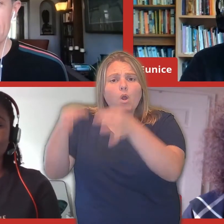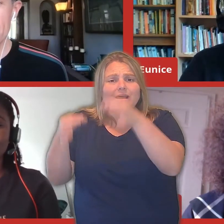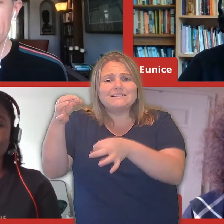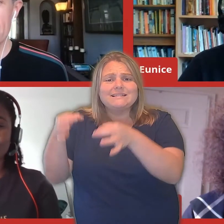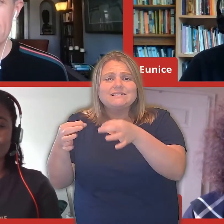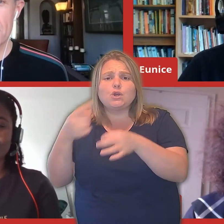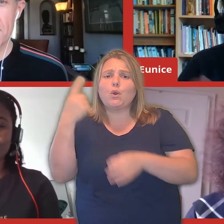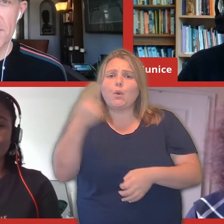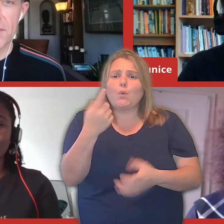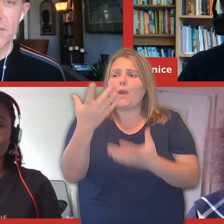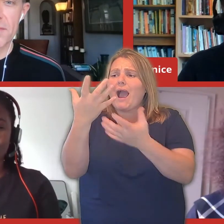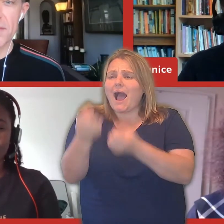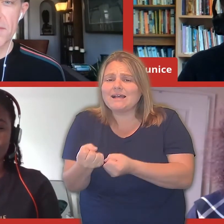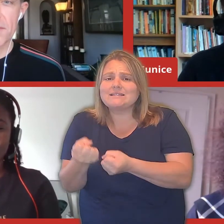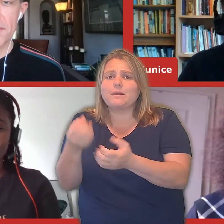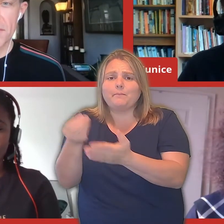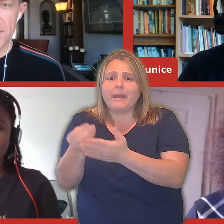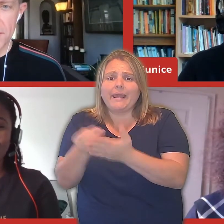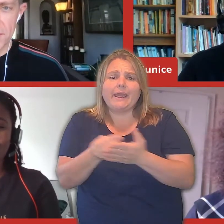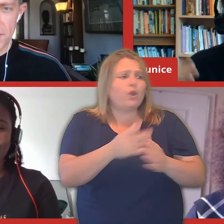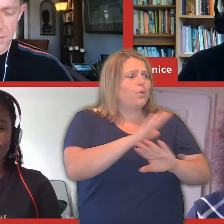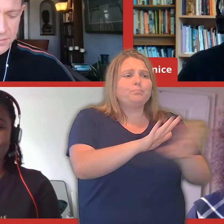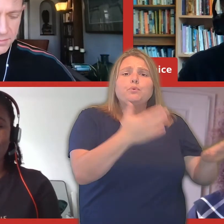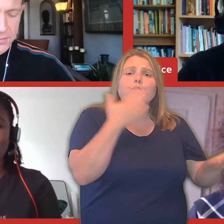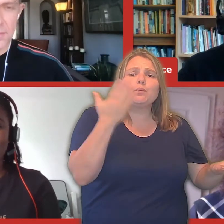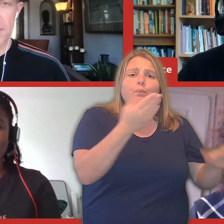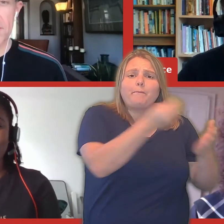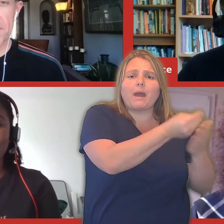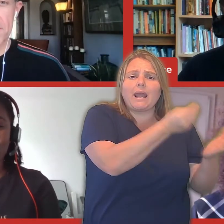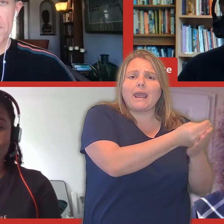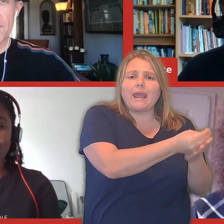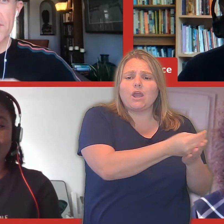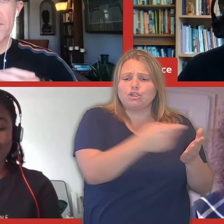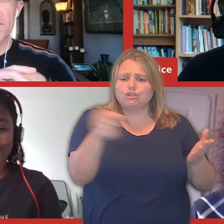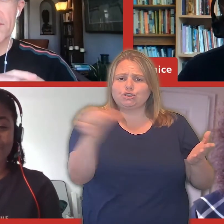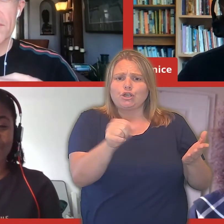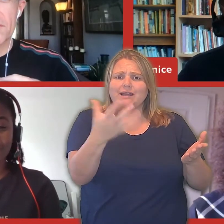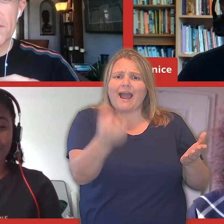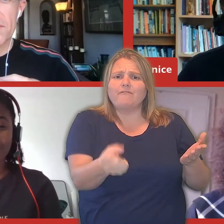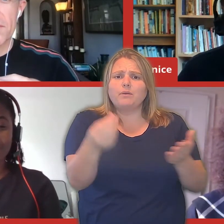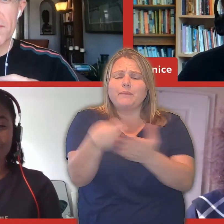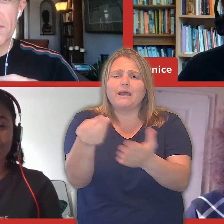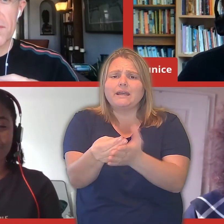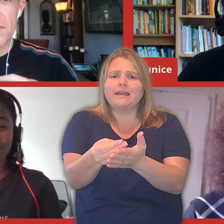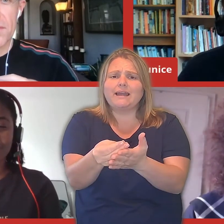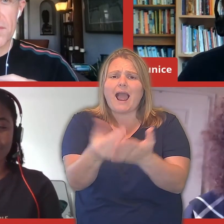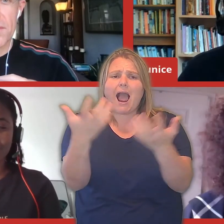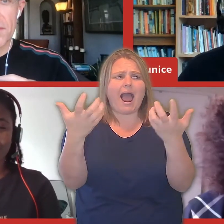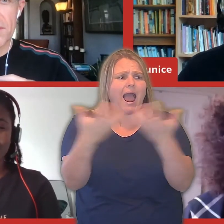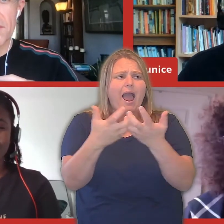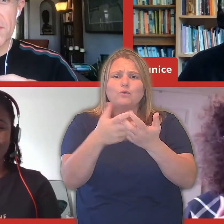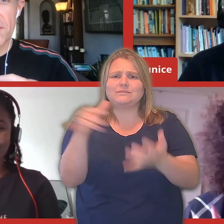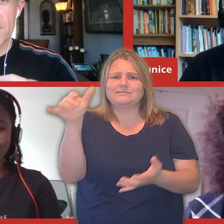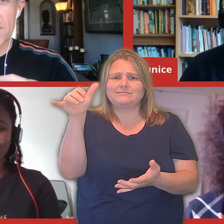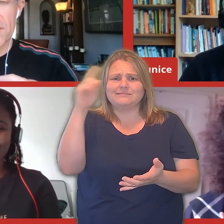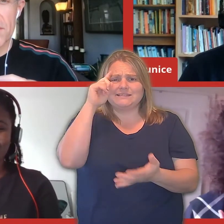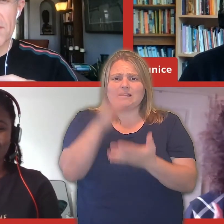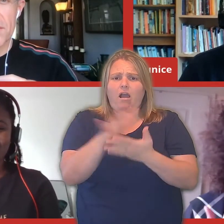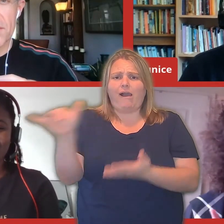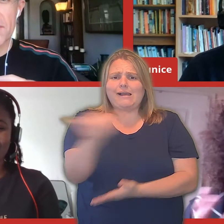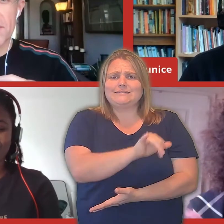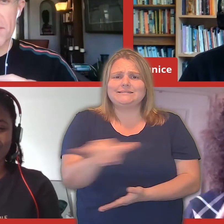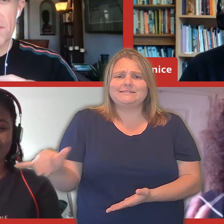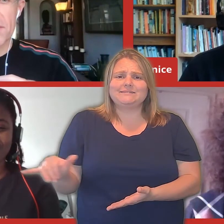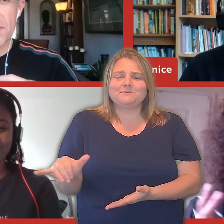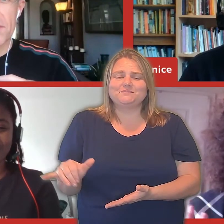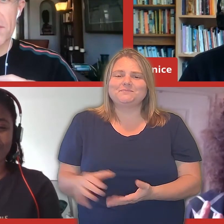it? Who should have it? How do we decide? That's at the heart of it all. When Emma was talking about that importance of